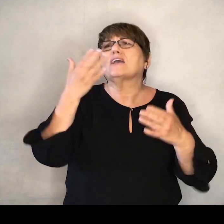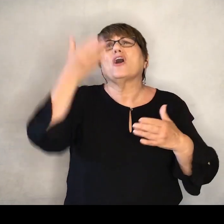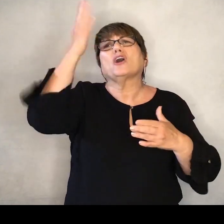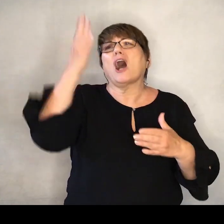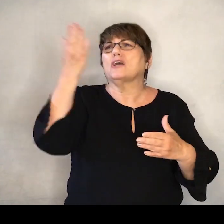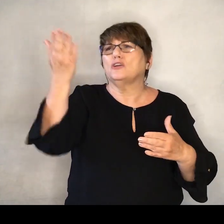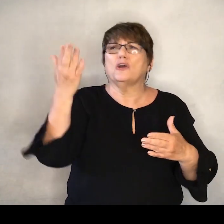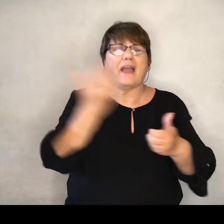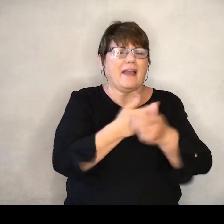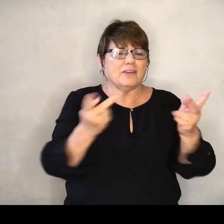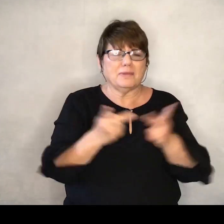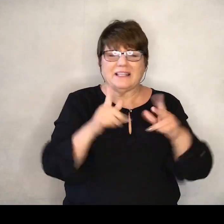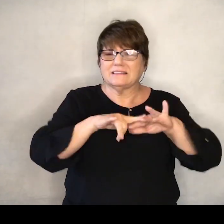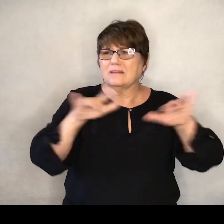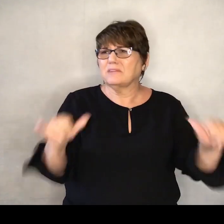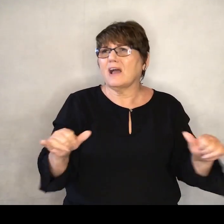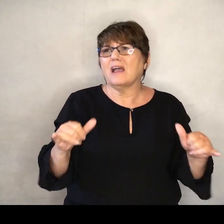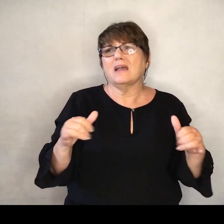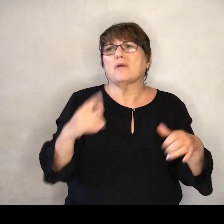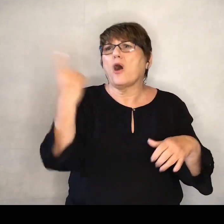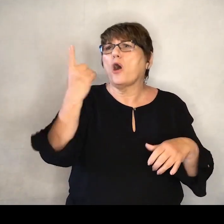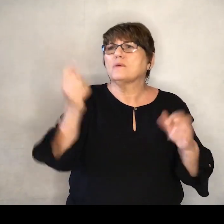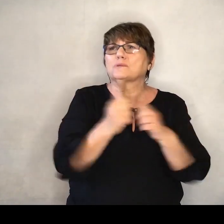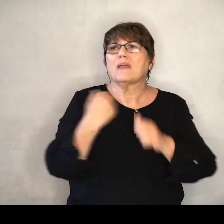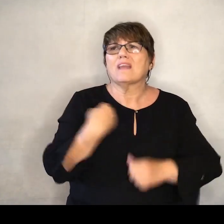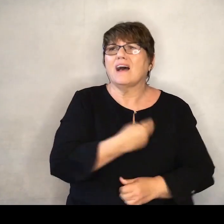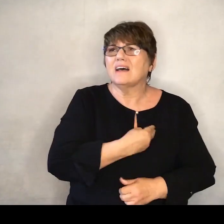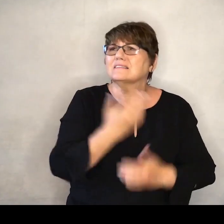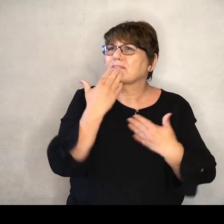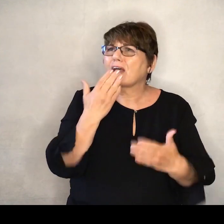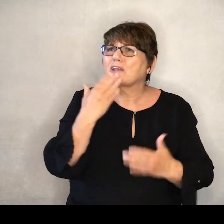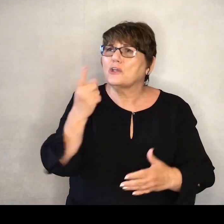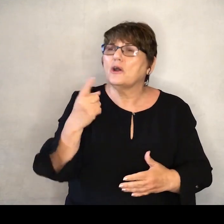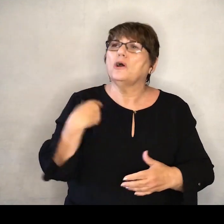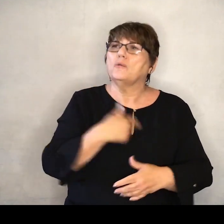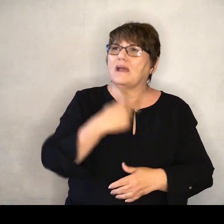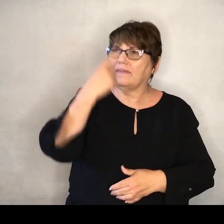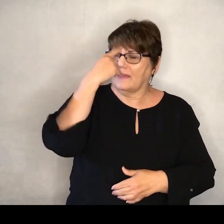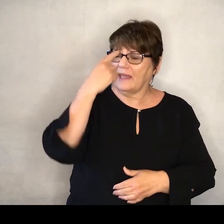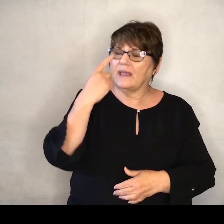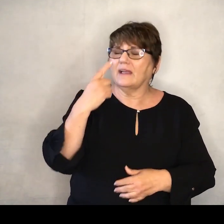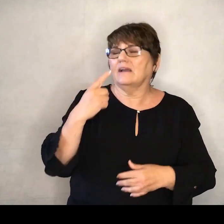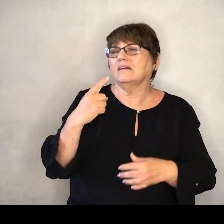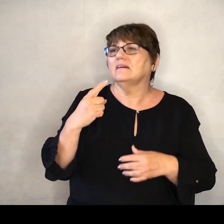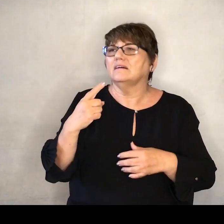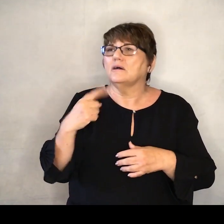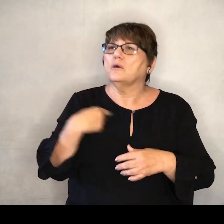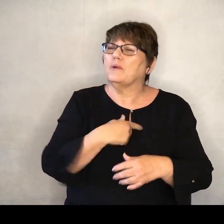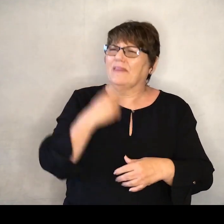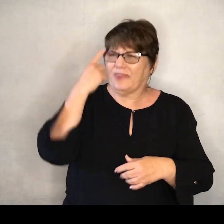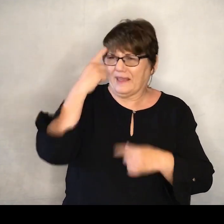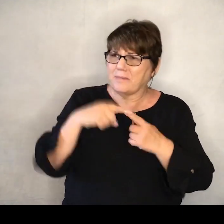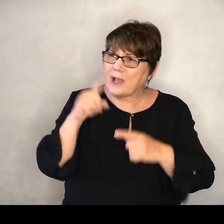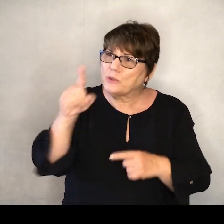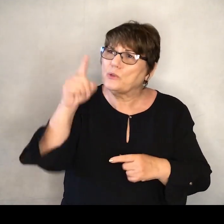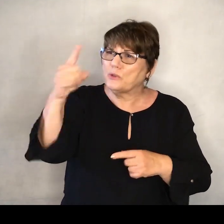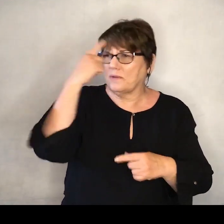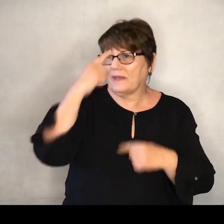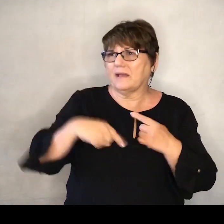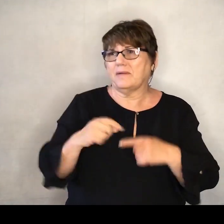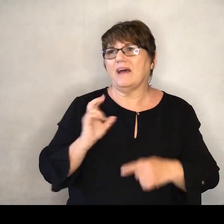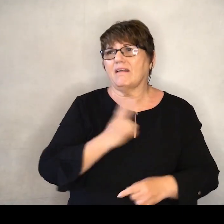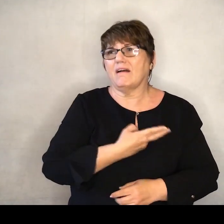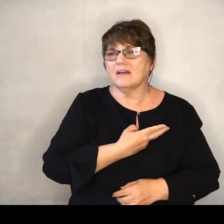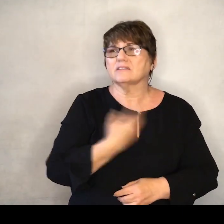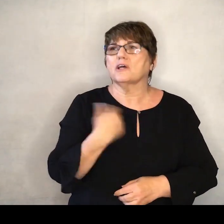with us all the time And regardless of whether or not We're thinking about you You're thinking about us And so as we worship the